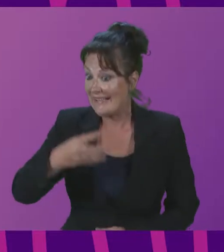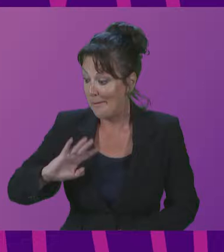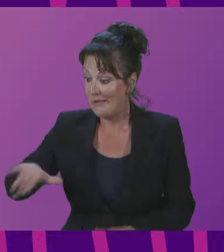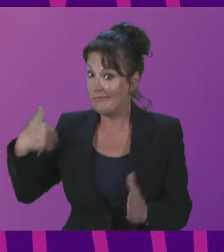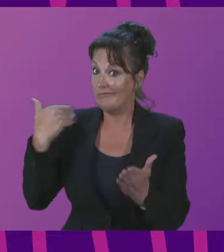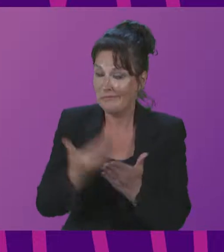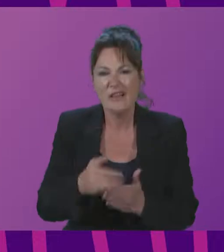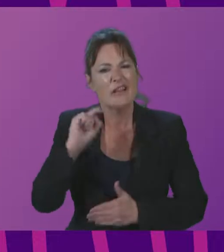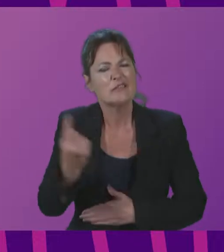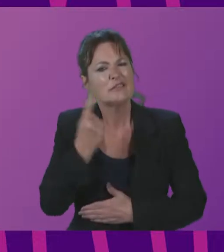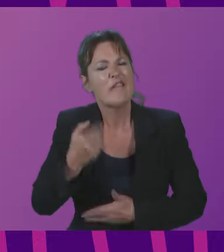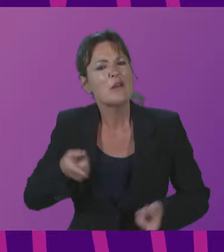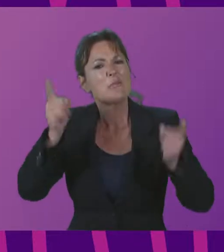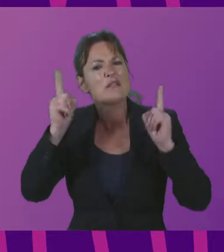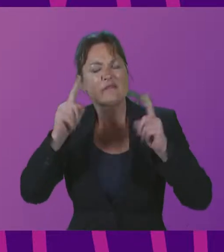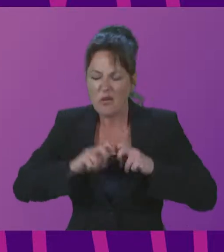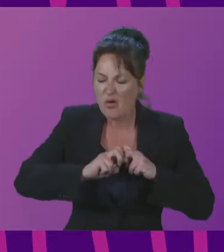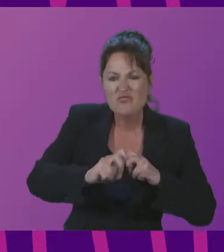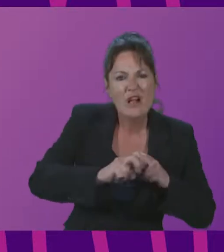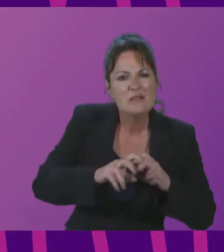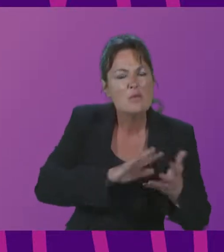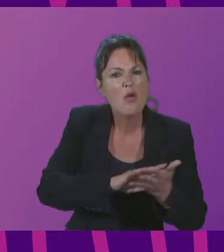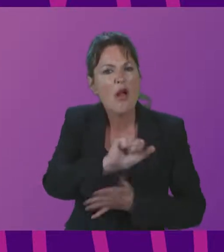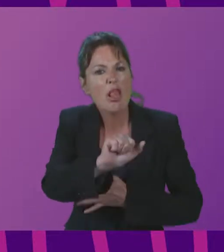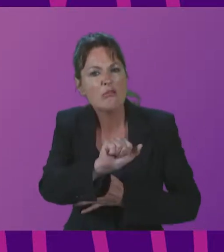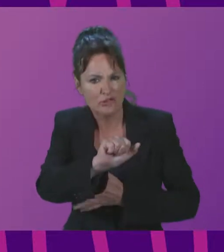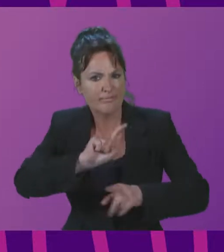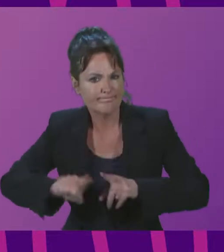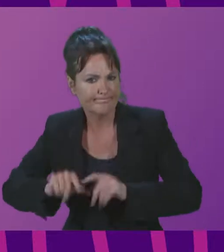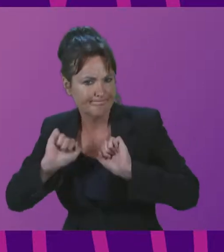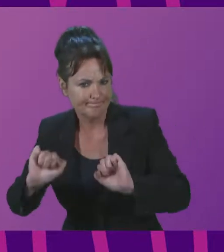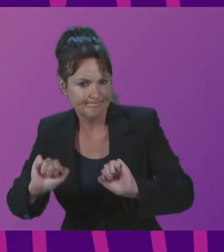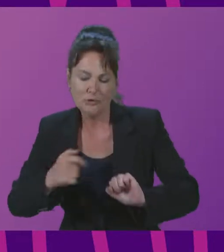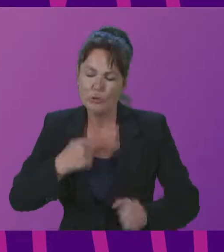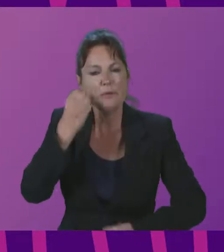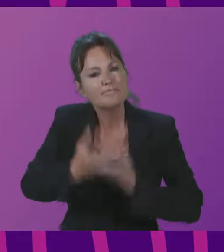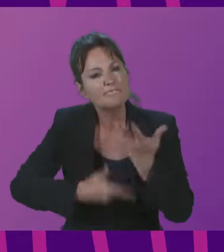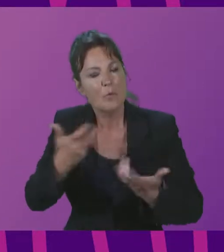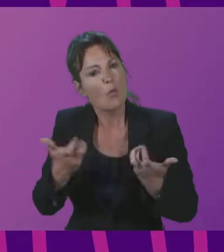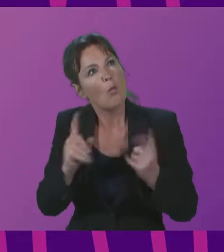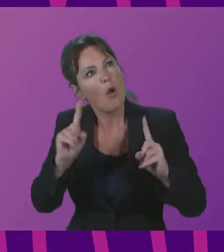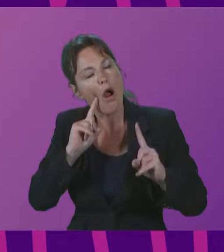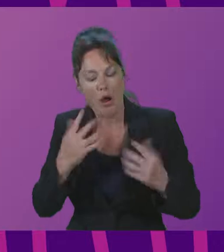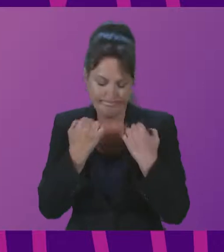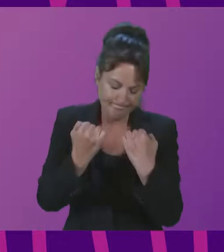to report back on your discussions under the third and final theme of this year's summit, Culture and Sustainability. Fiona.